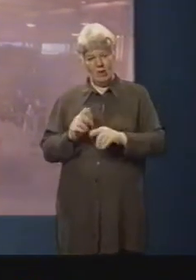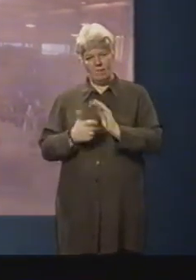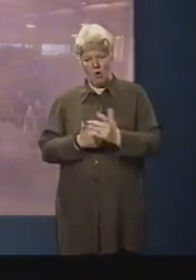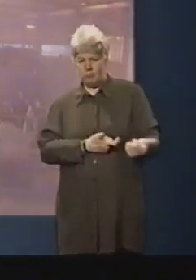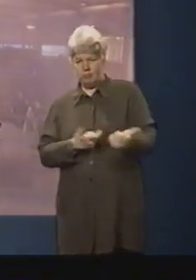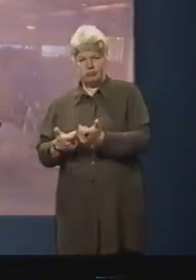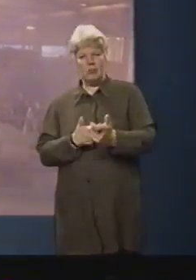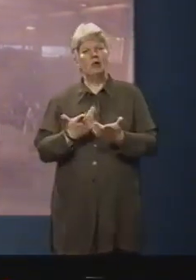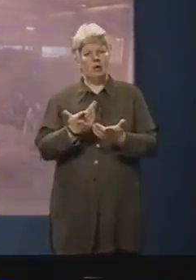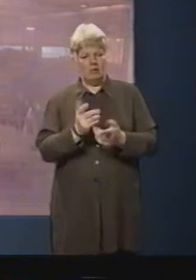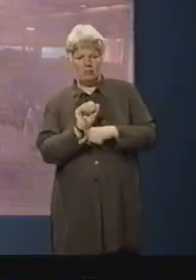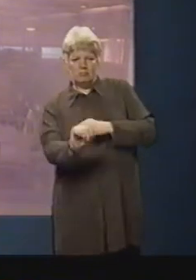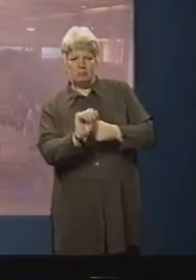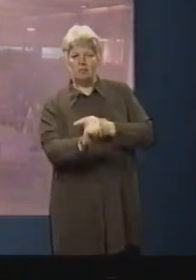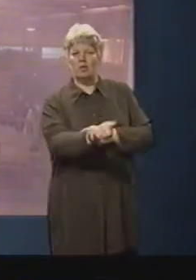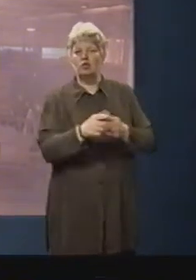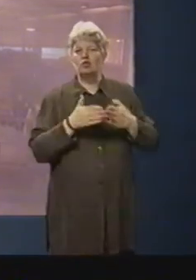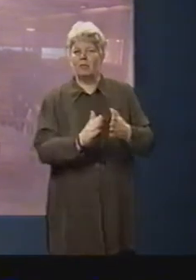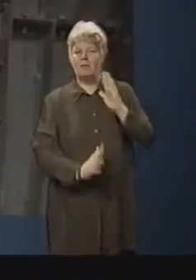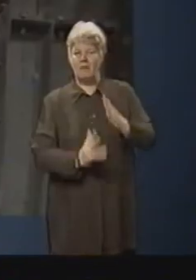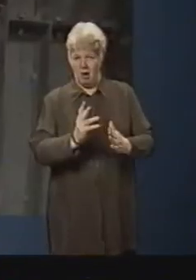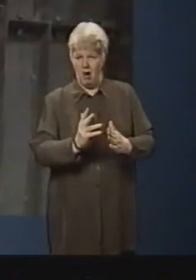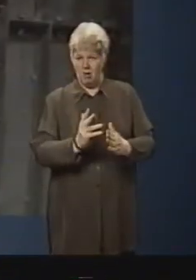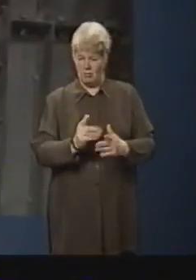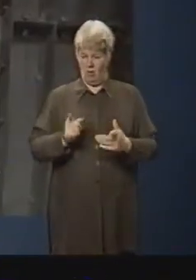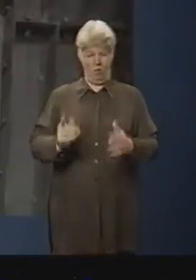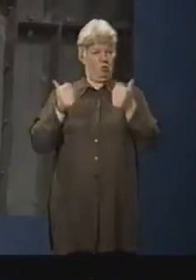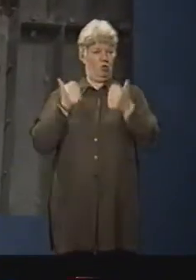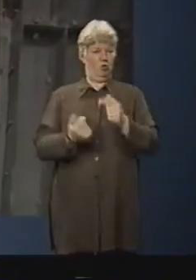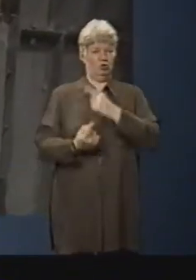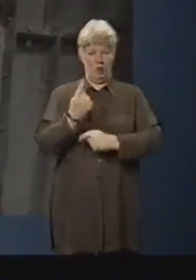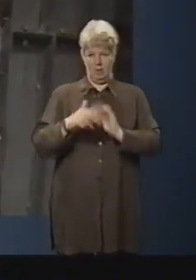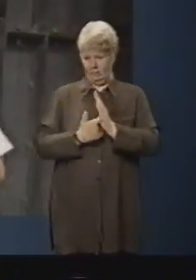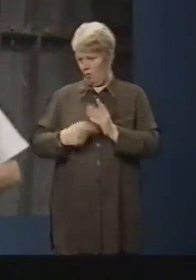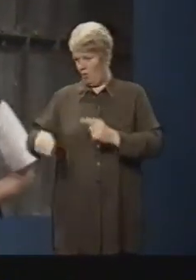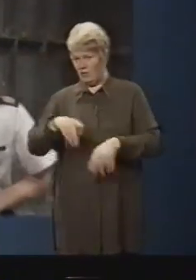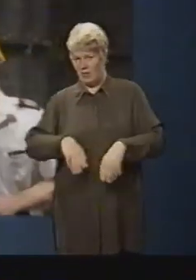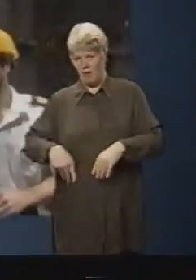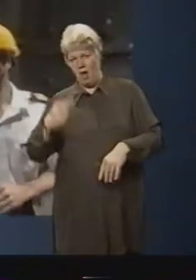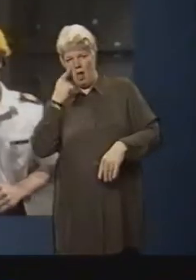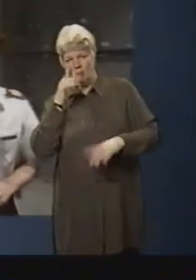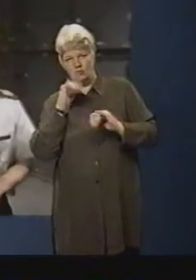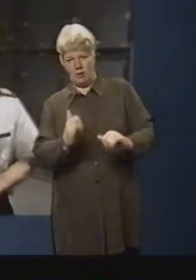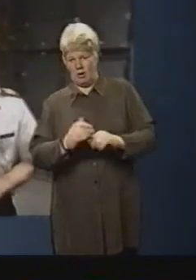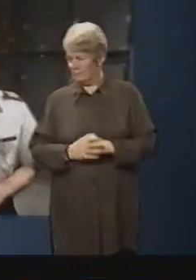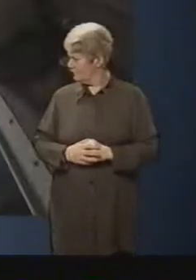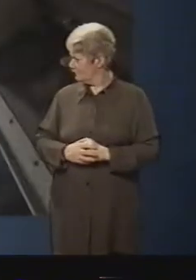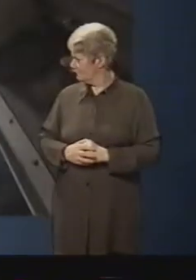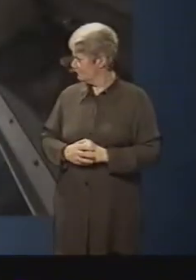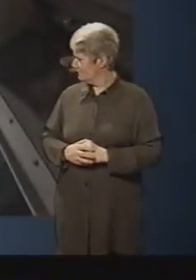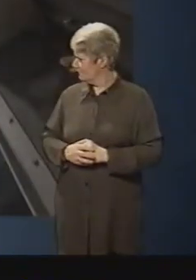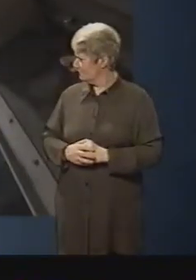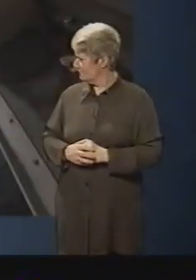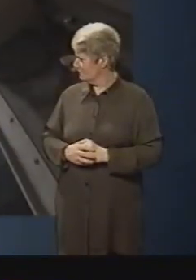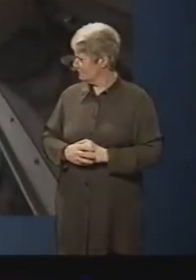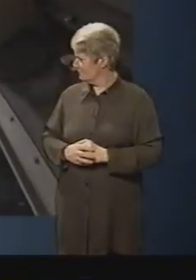company that runs it has just opened it for use. So it's the perfect opportunity to put the unit through its paces. With the help of Nick Aldridge, and a little bit